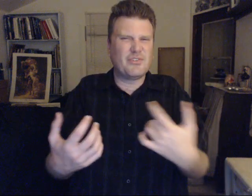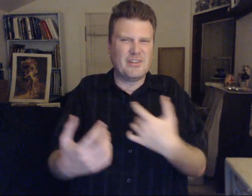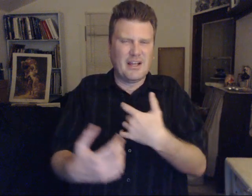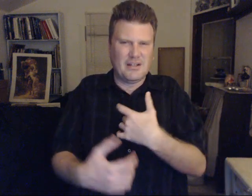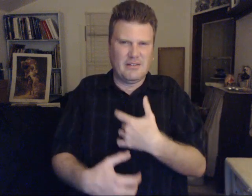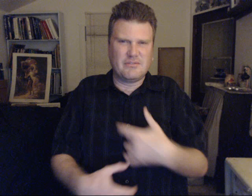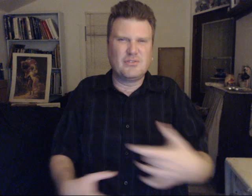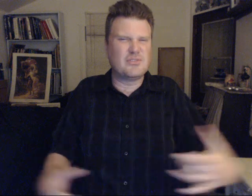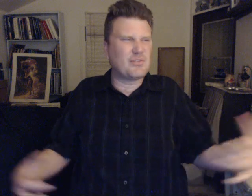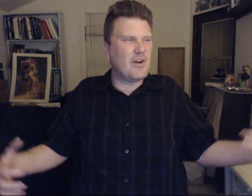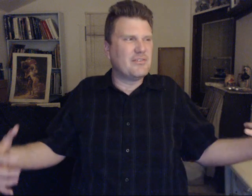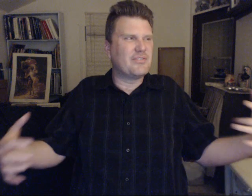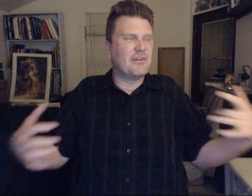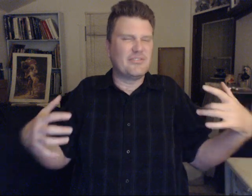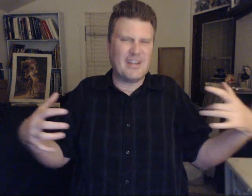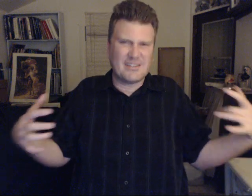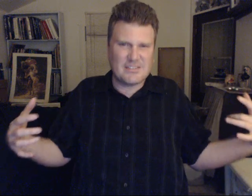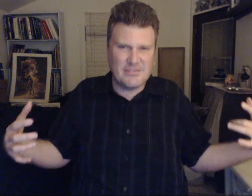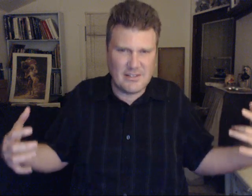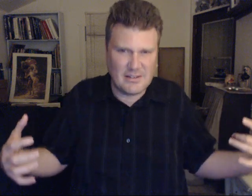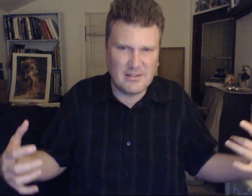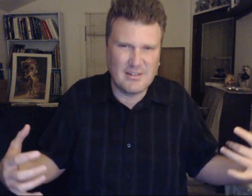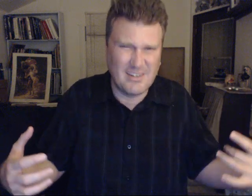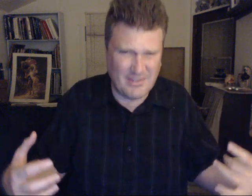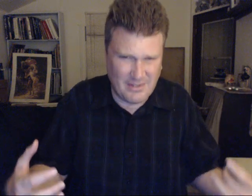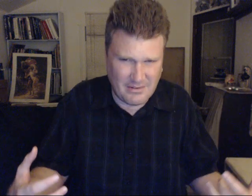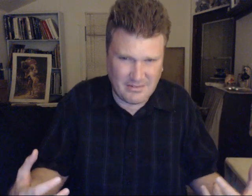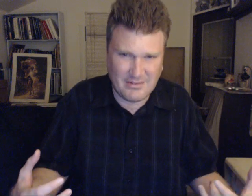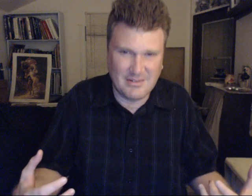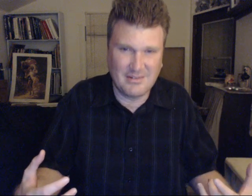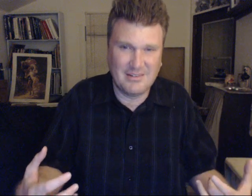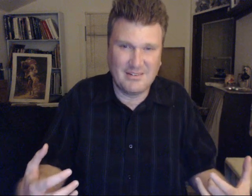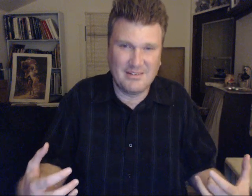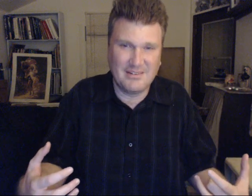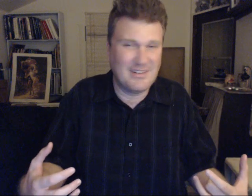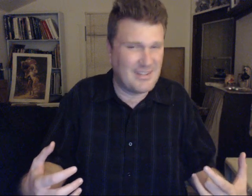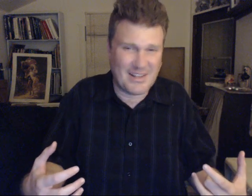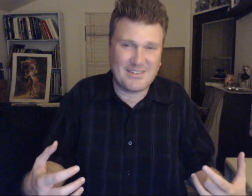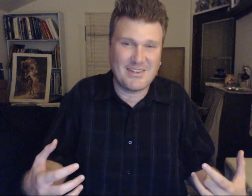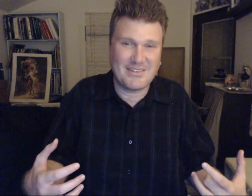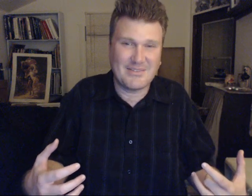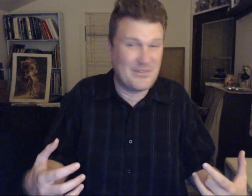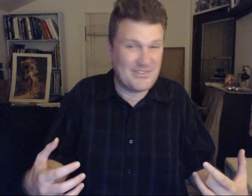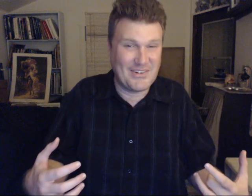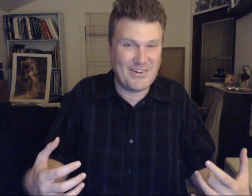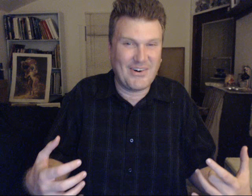negative. To surround yourself with negativity. Is another. And like I said. We have seen it all.